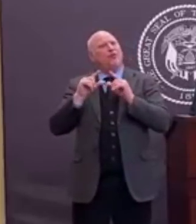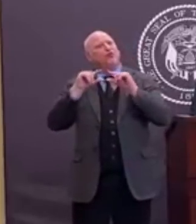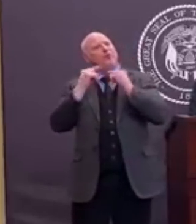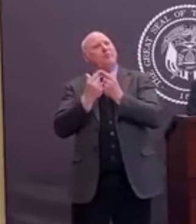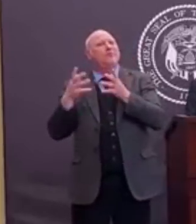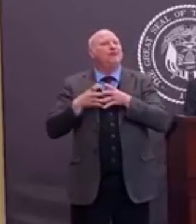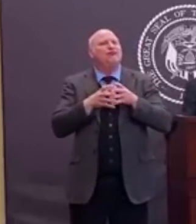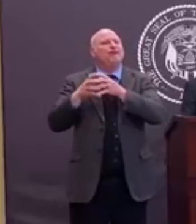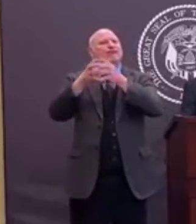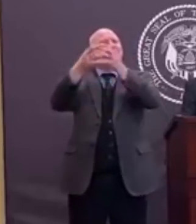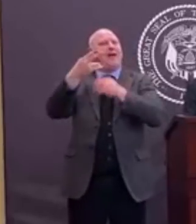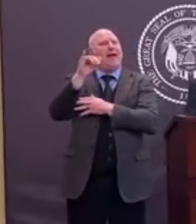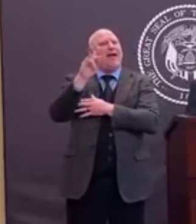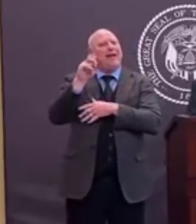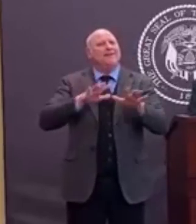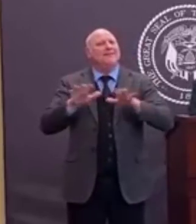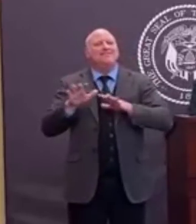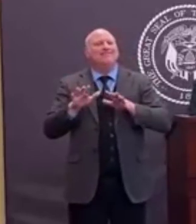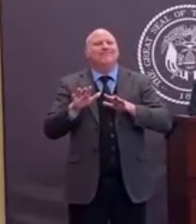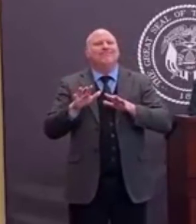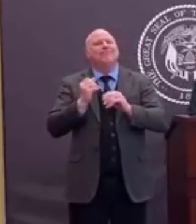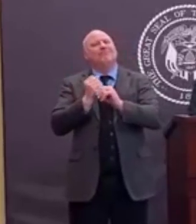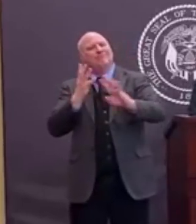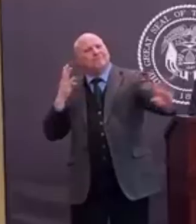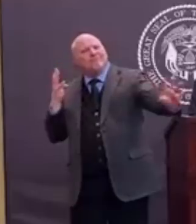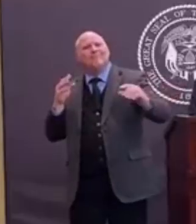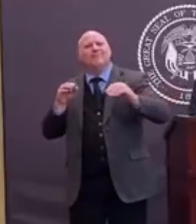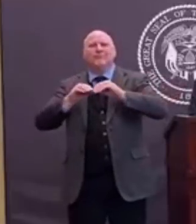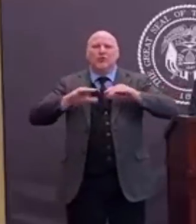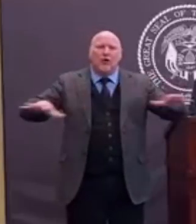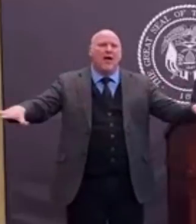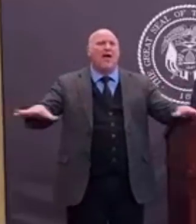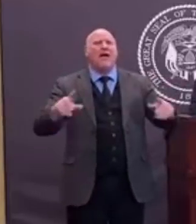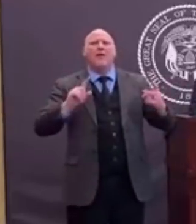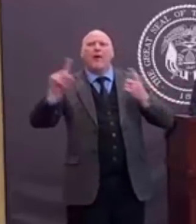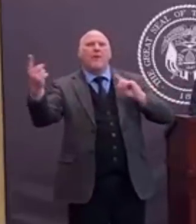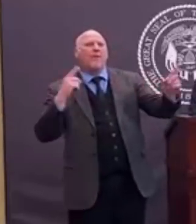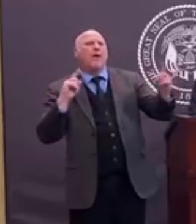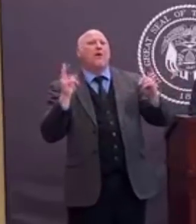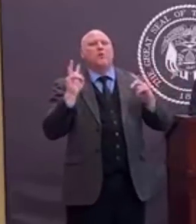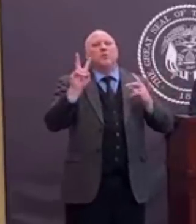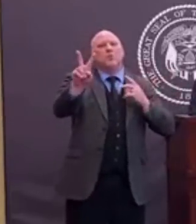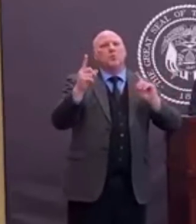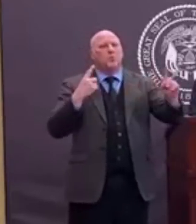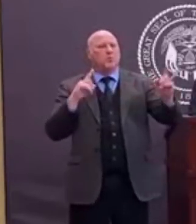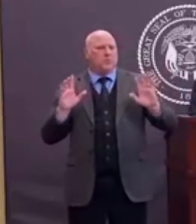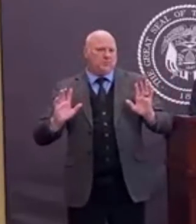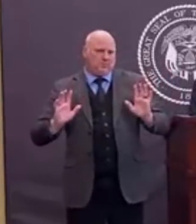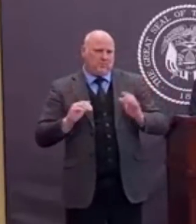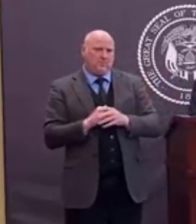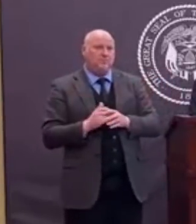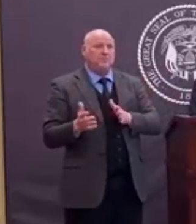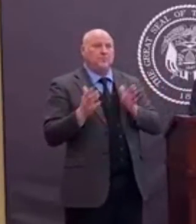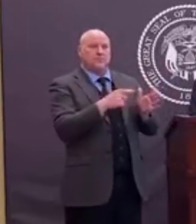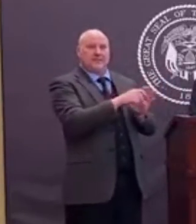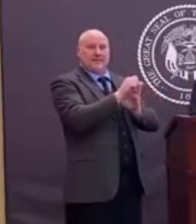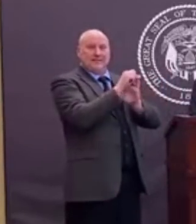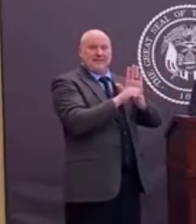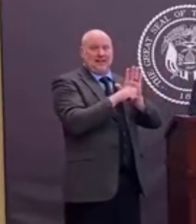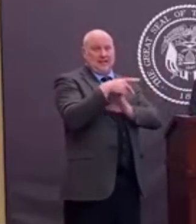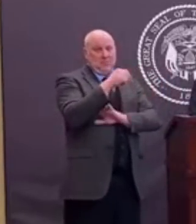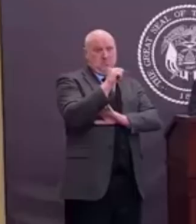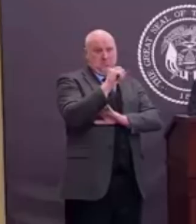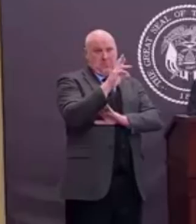State parks are only going to be available here in the state of Utah to residents of the county in which the state park is in.